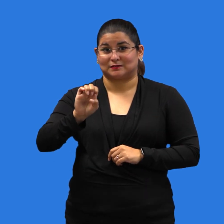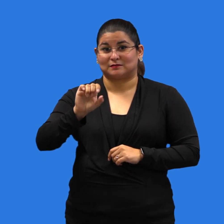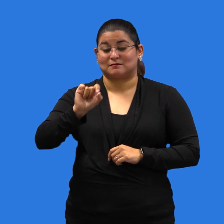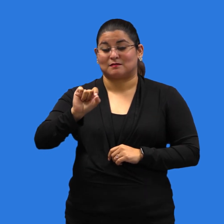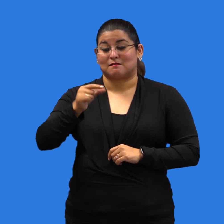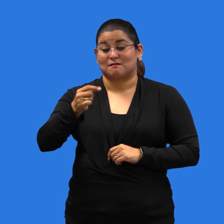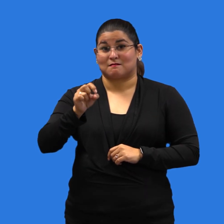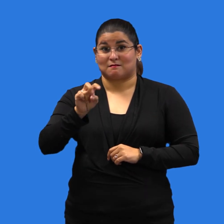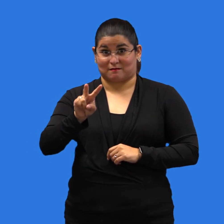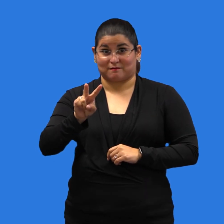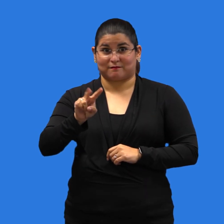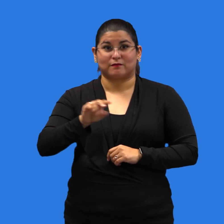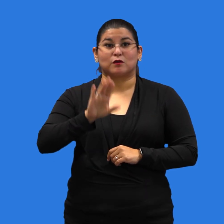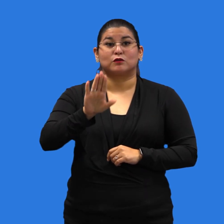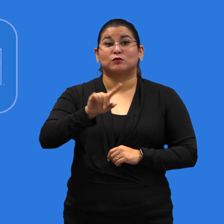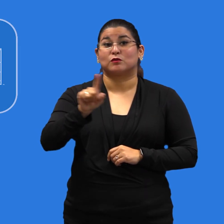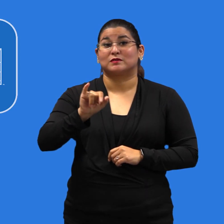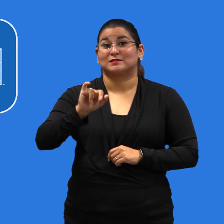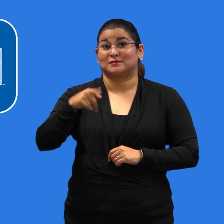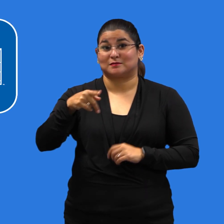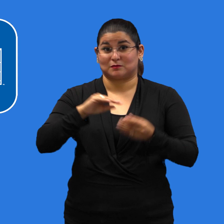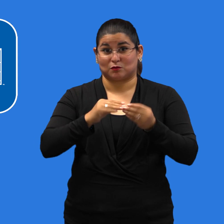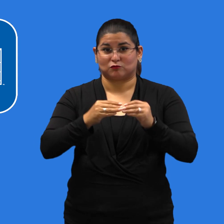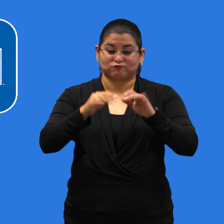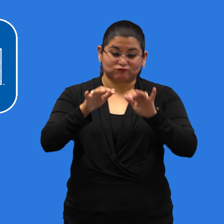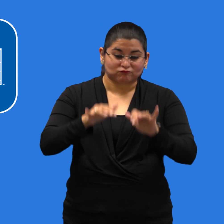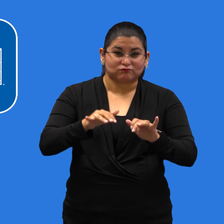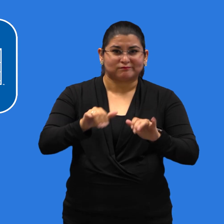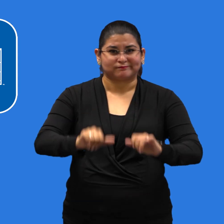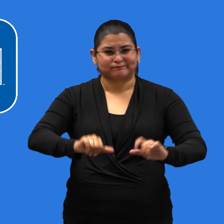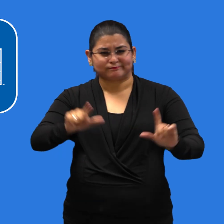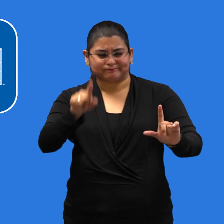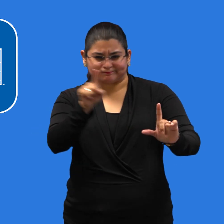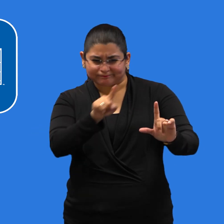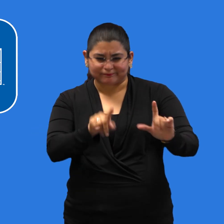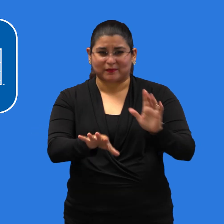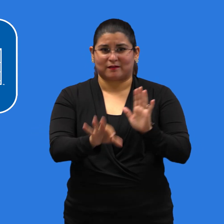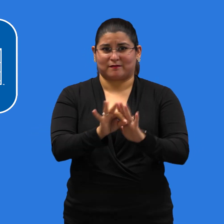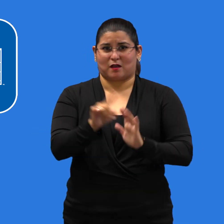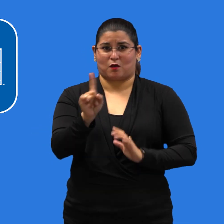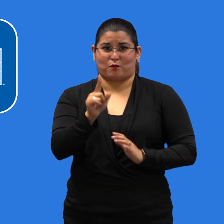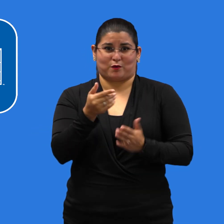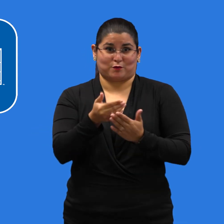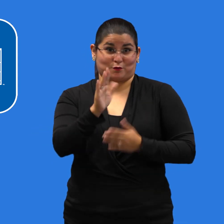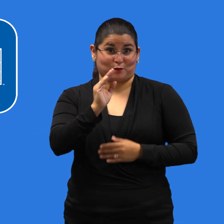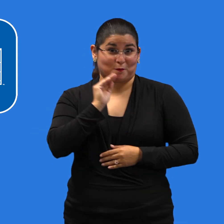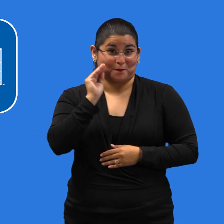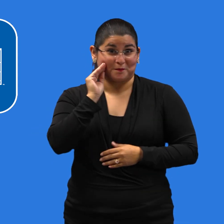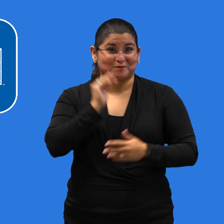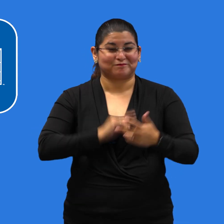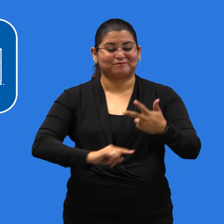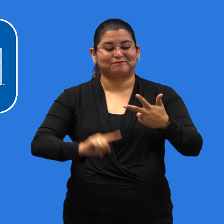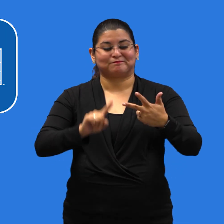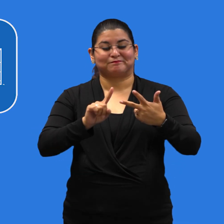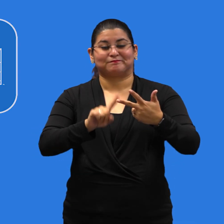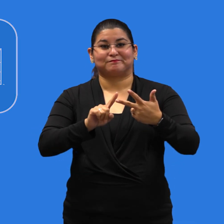and enter your zip code to find a location near you. Text your zip code to